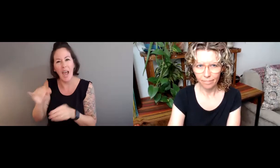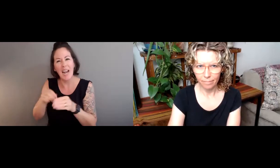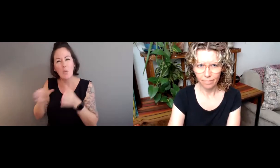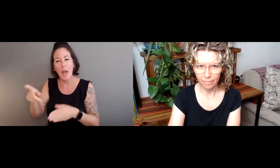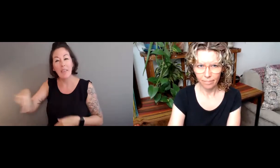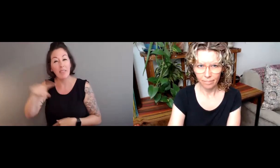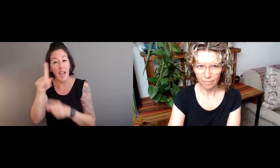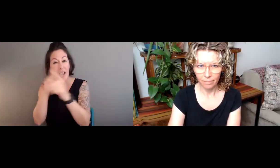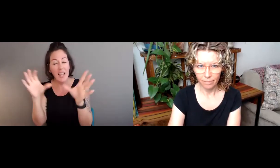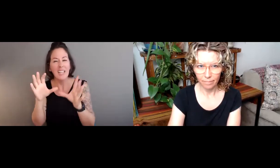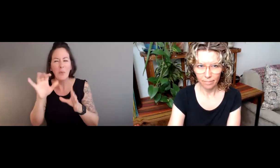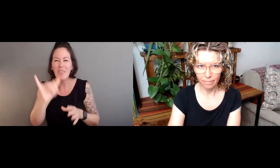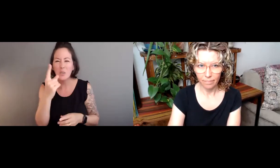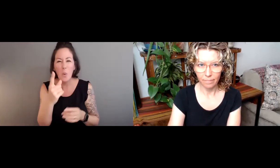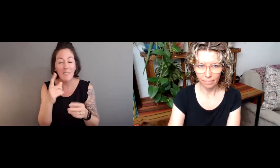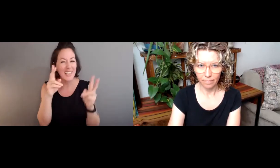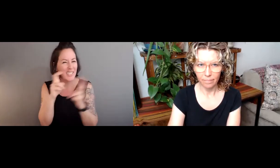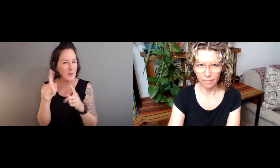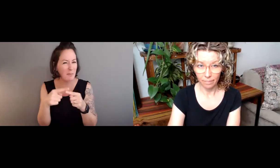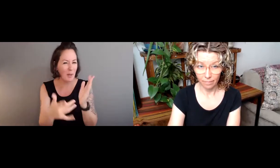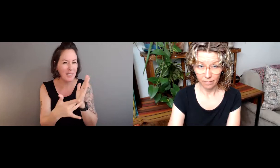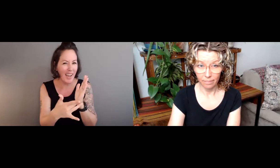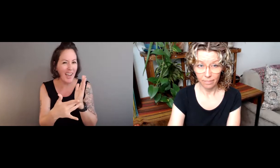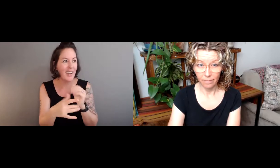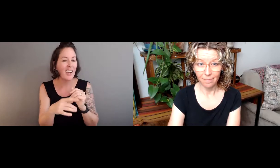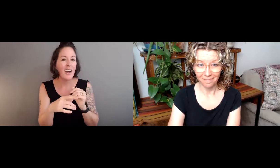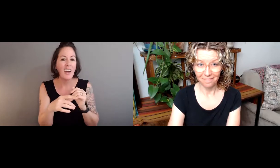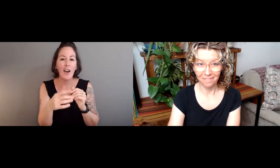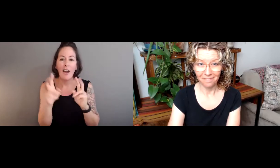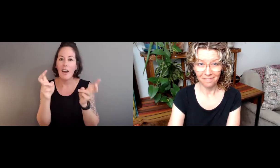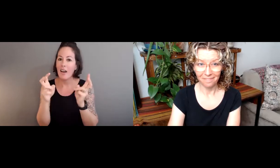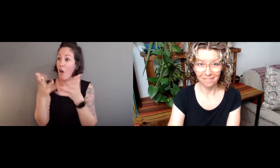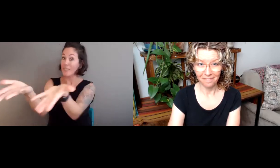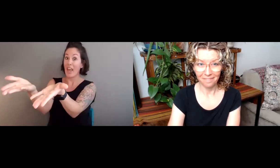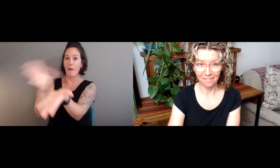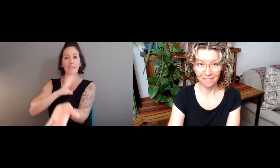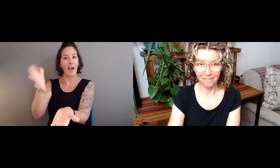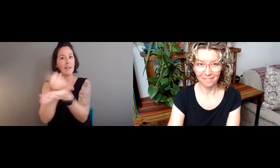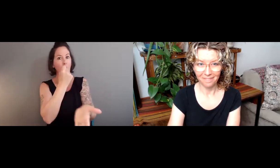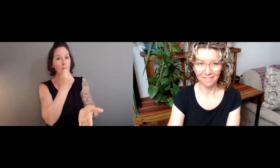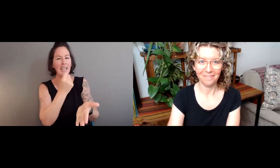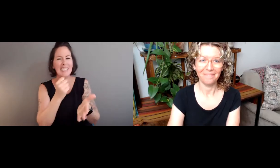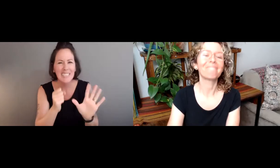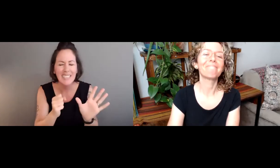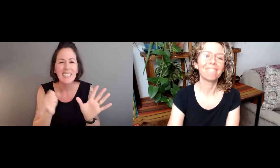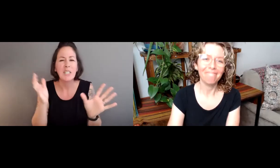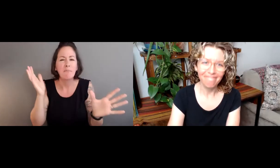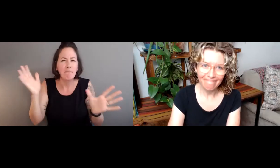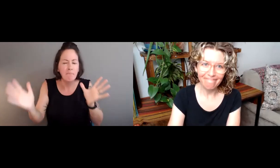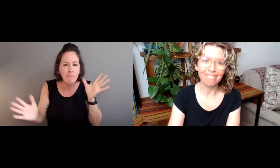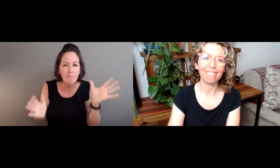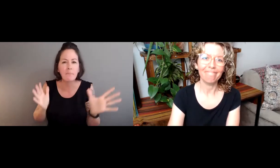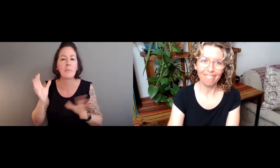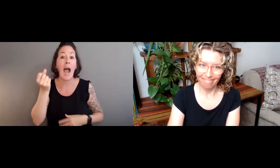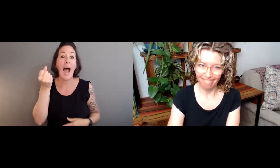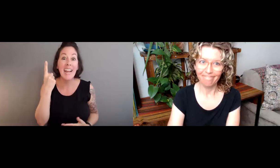the data that you're collecting and use that in a way that will help somebody else visualize the data. That's one thing with technology. It's there